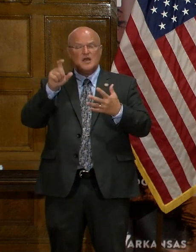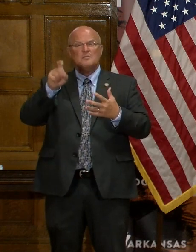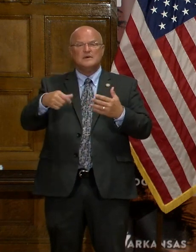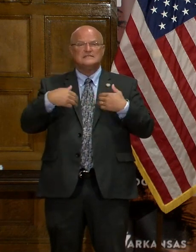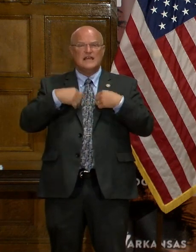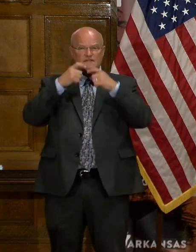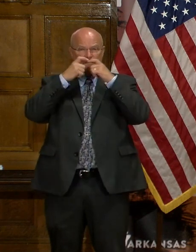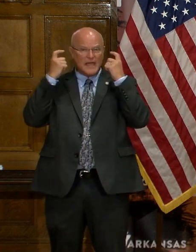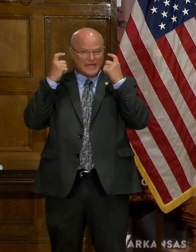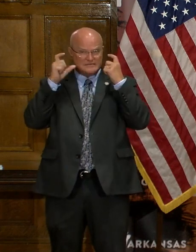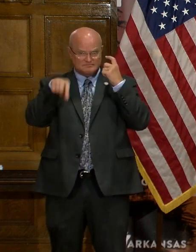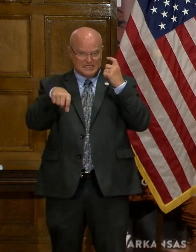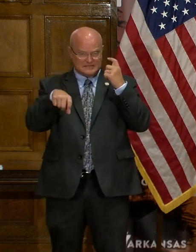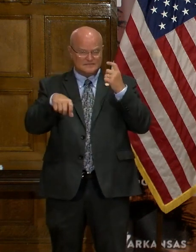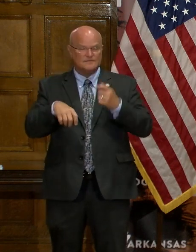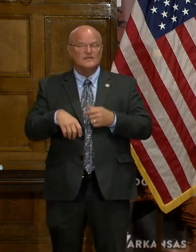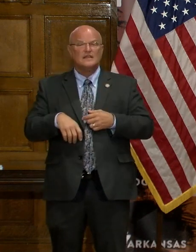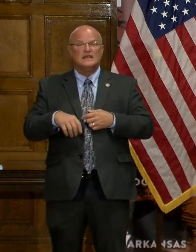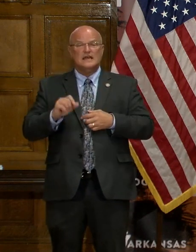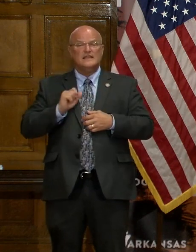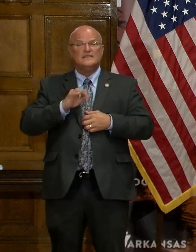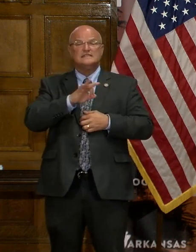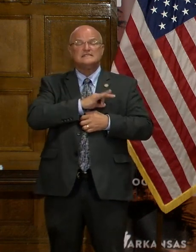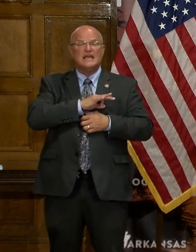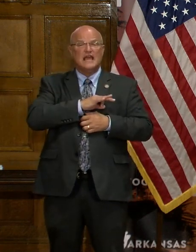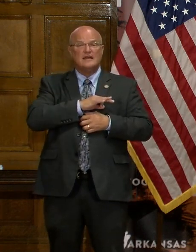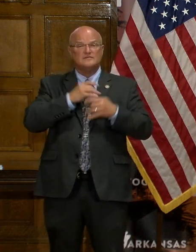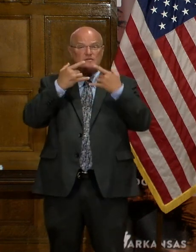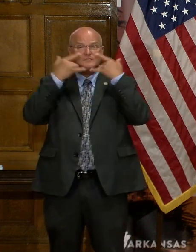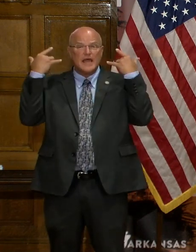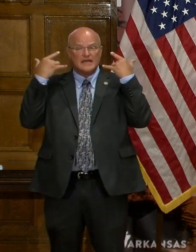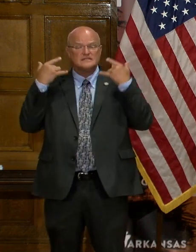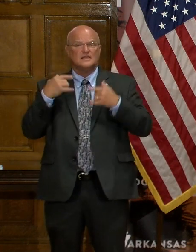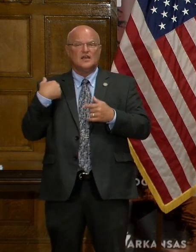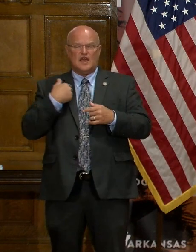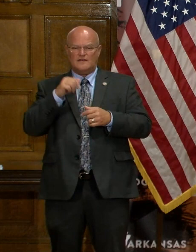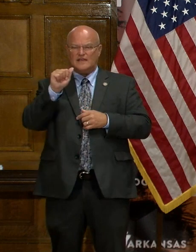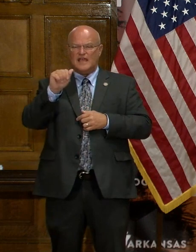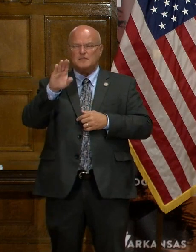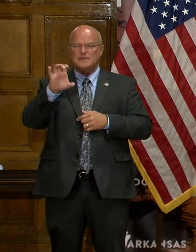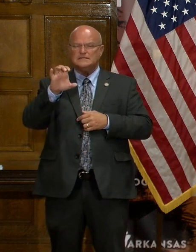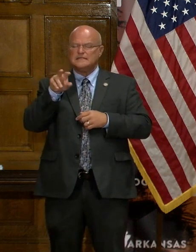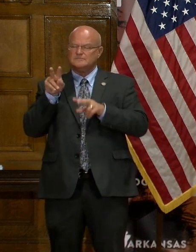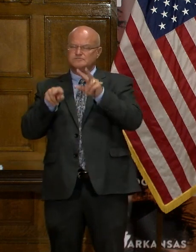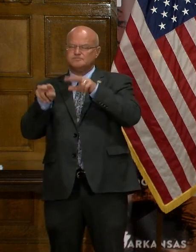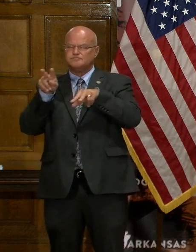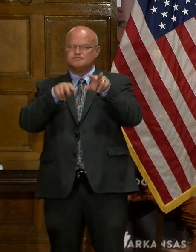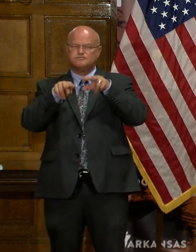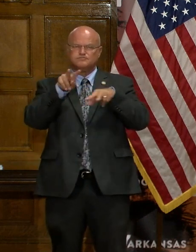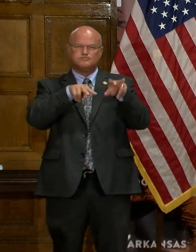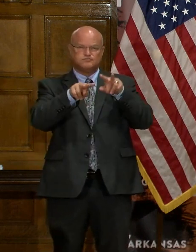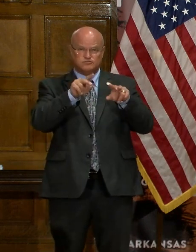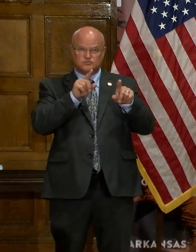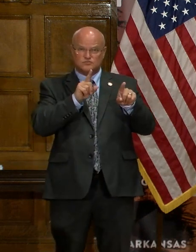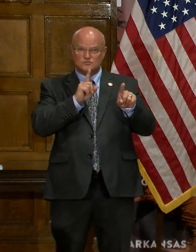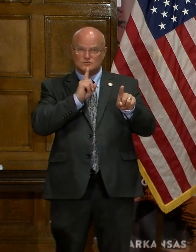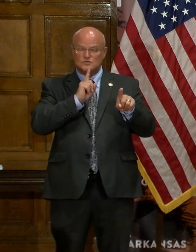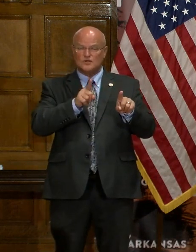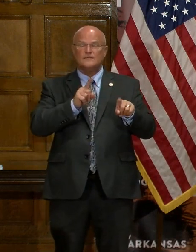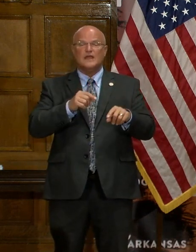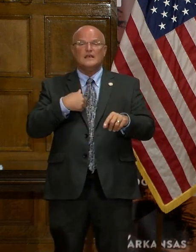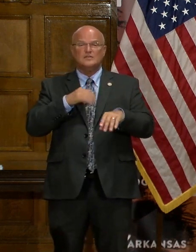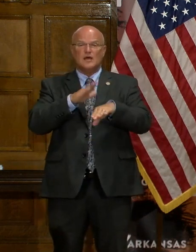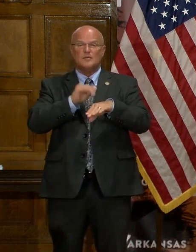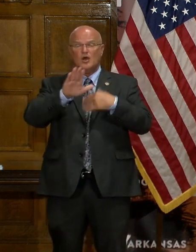have a mask on. The staff has to do that. We have our ABC enforcement out there to enforce that. And so I am calling